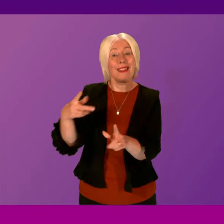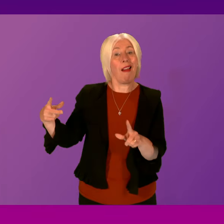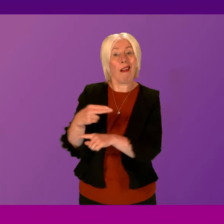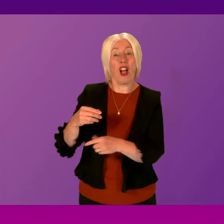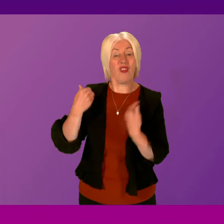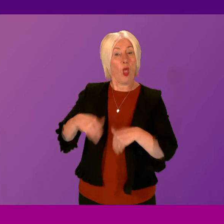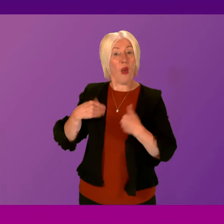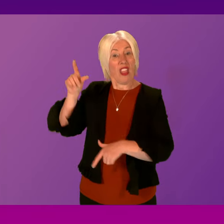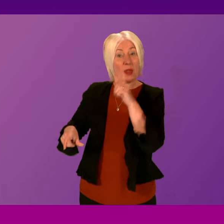services.